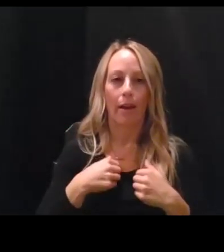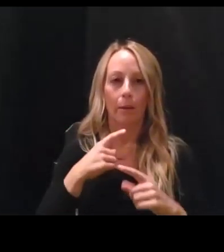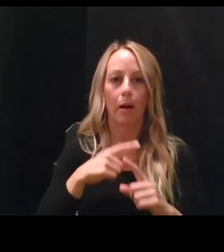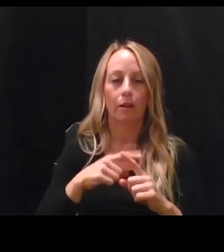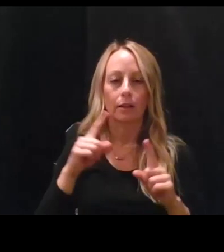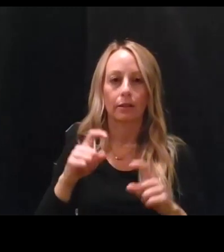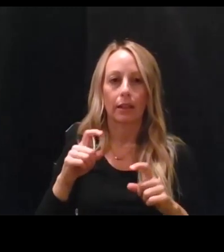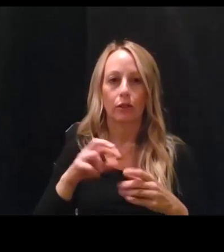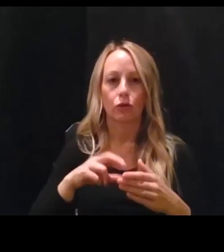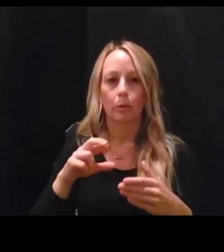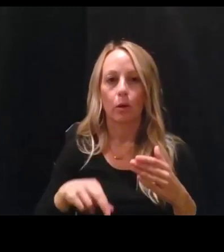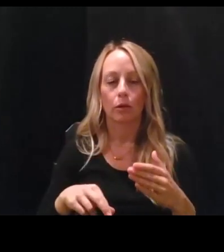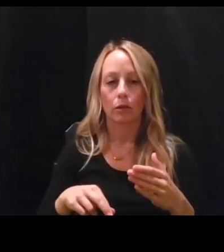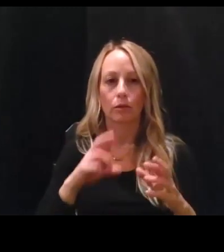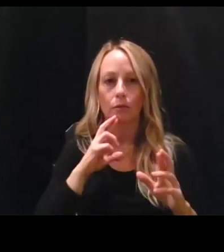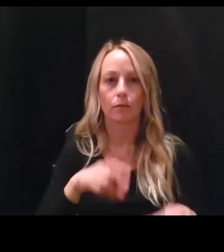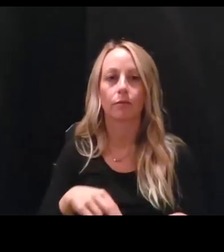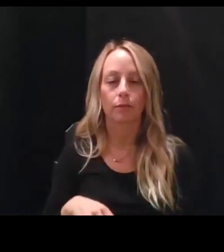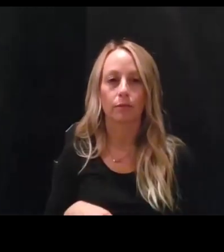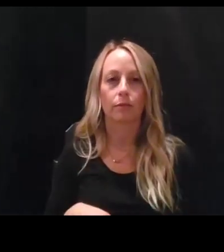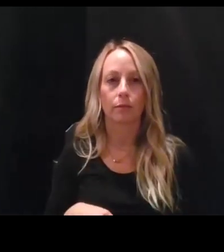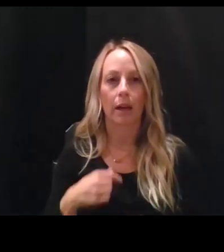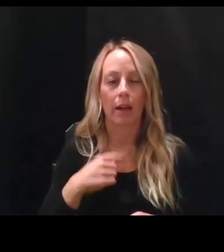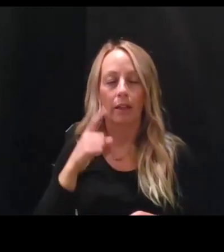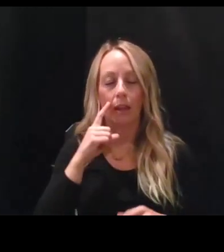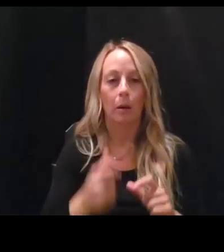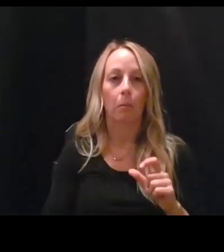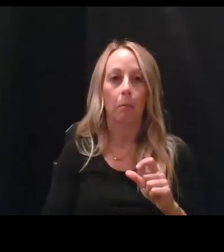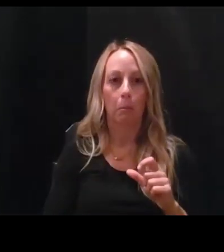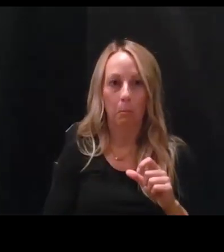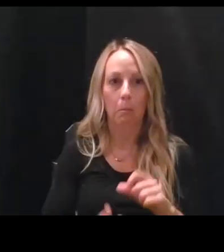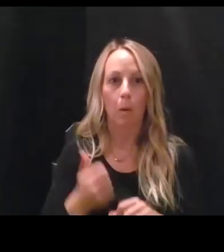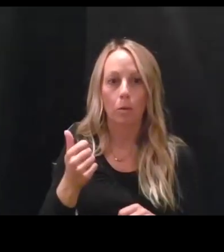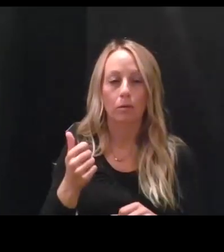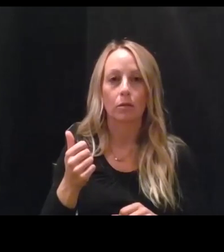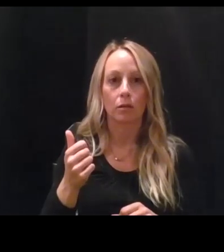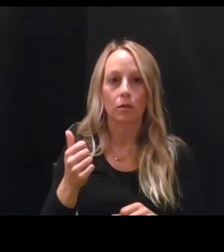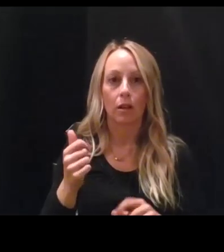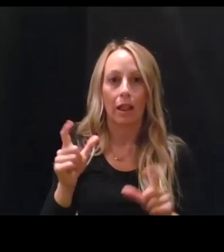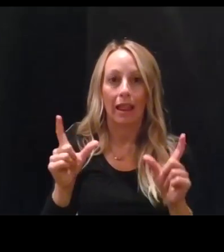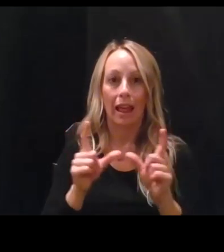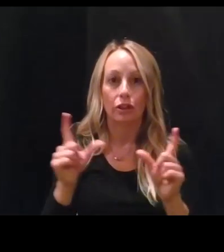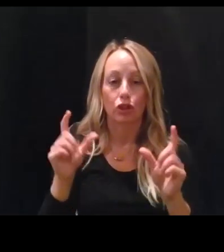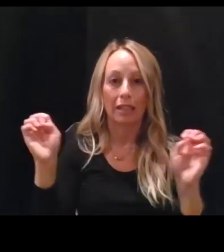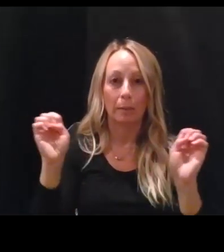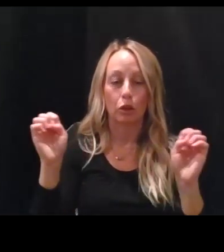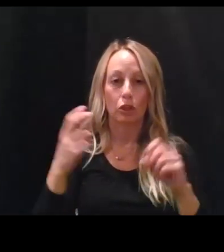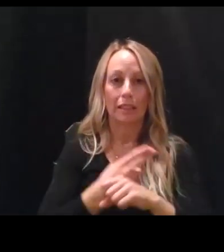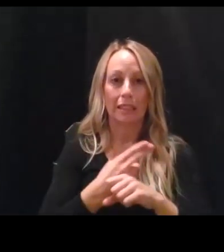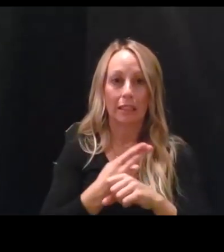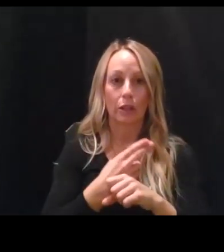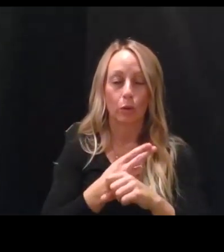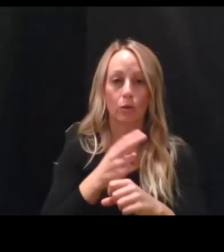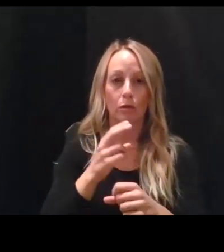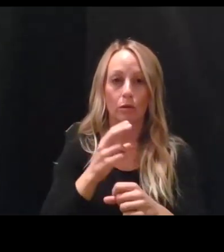uh, mainly because most of the assays, in fact, their licensure emergency use authorization